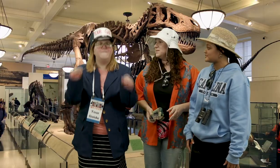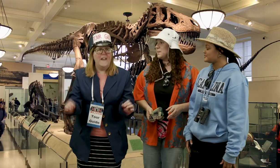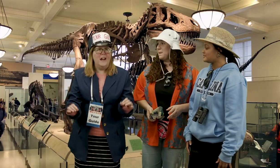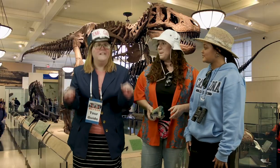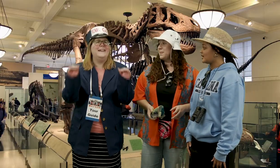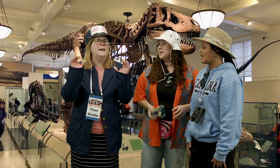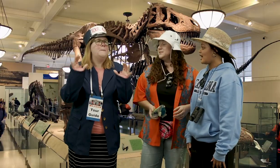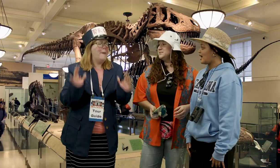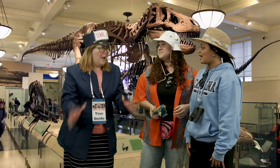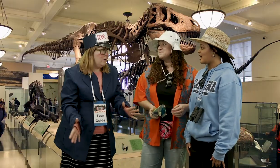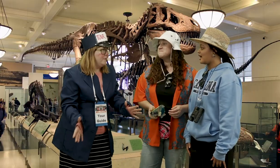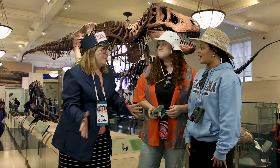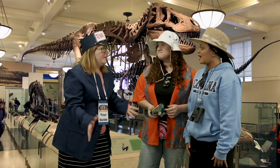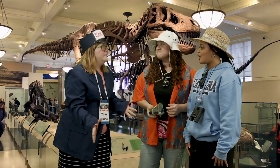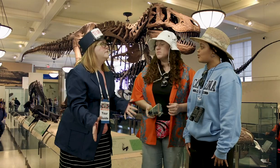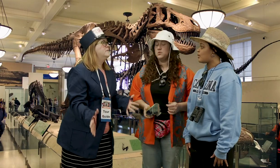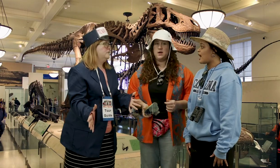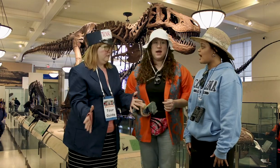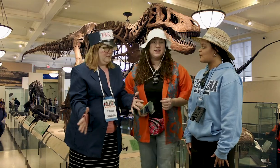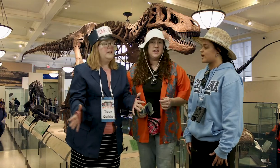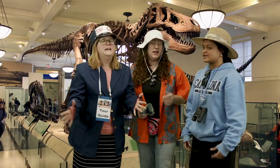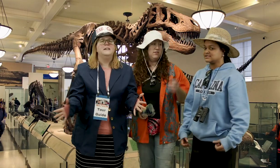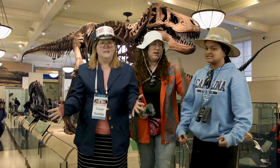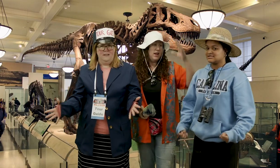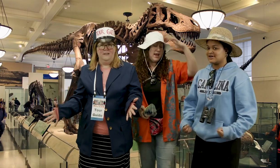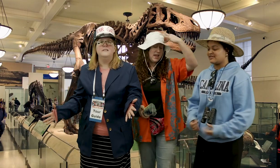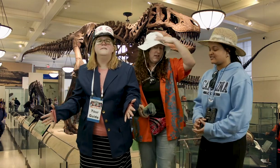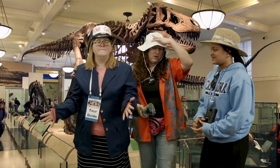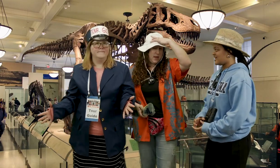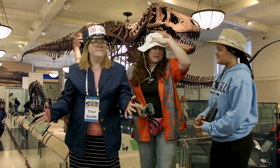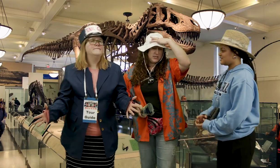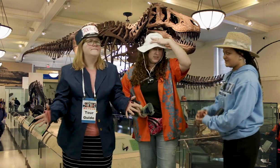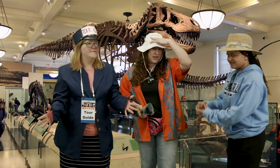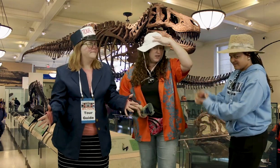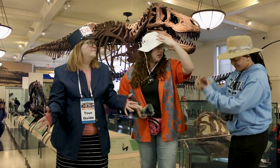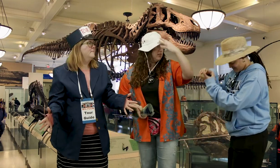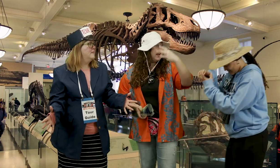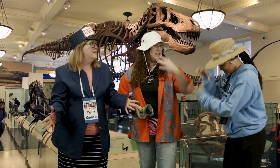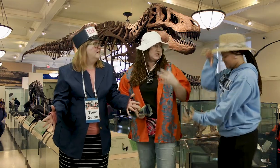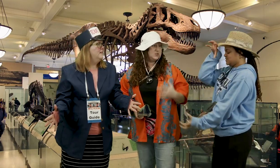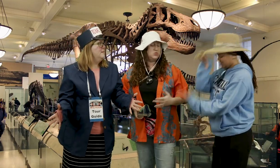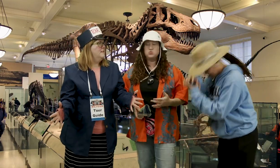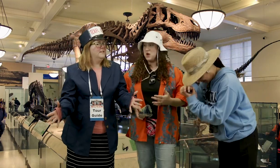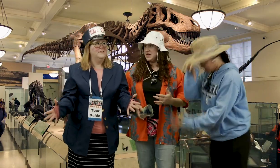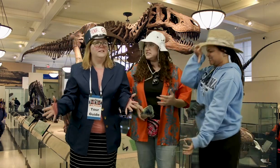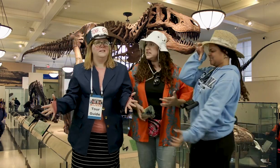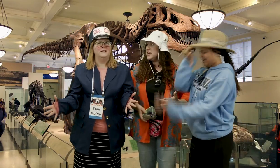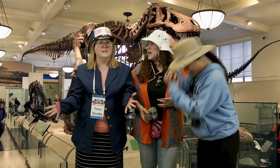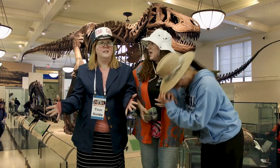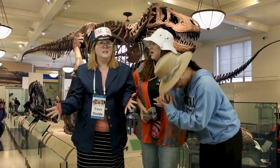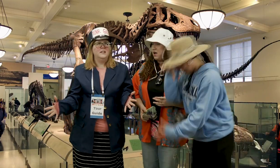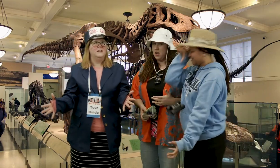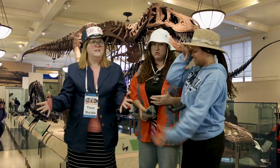very powerful wow wait I can't even imagine that is crazy um